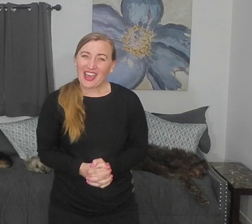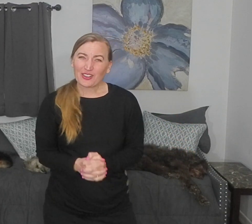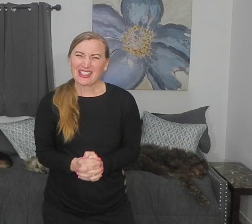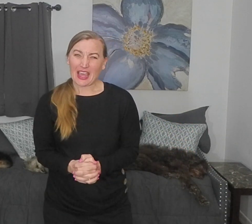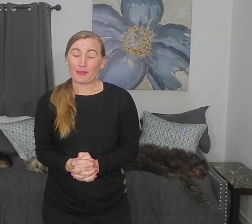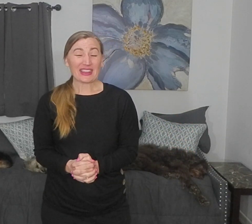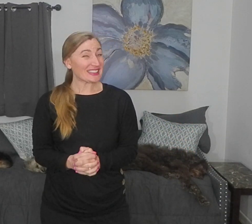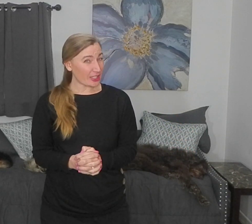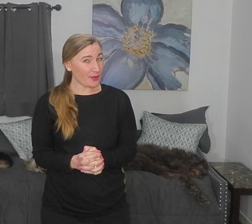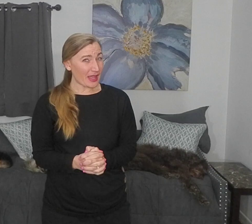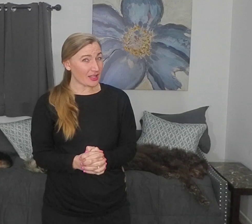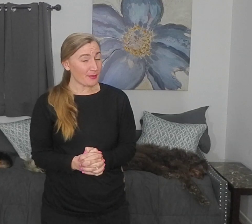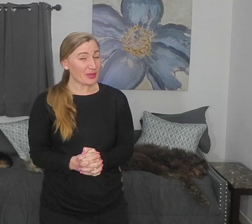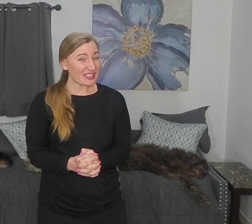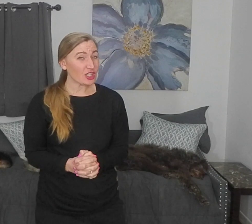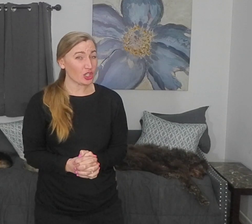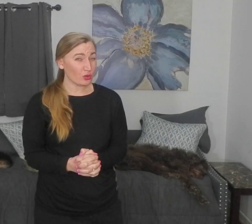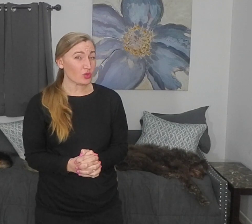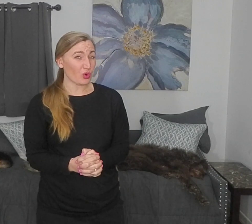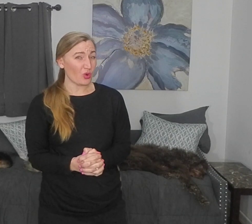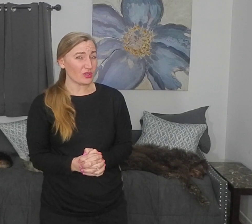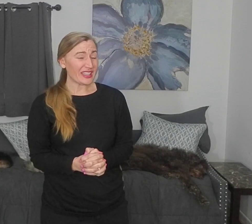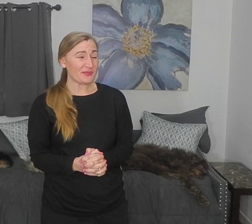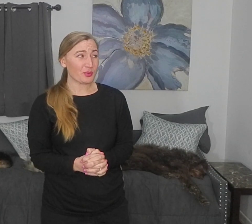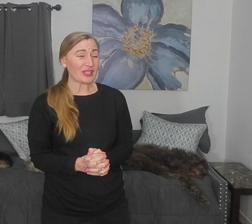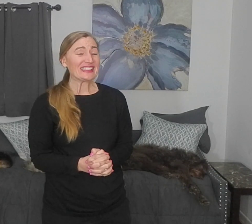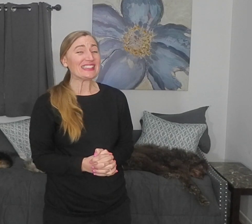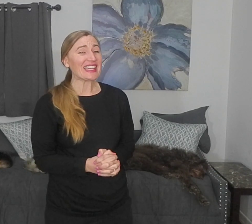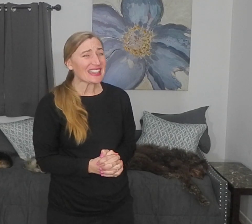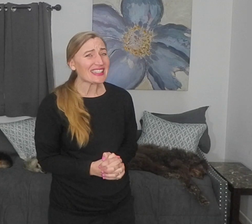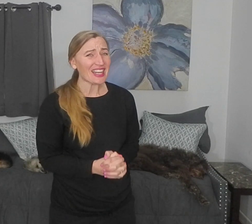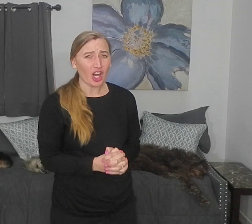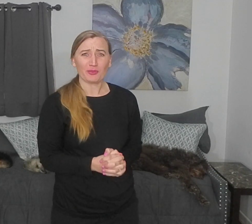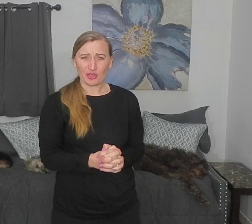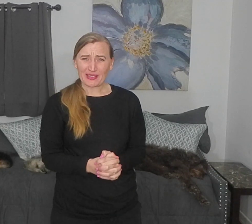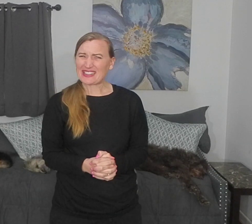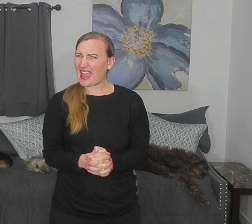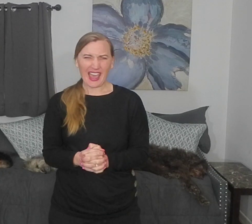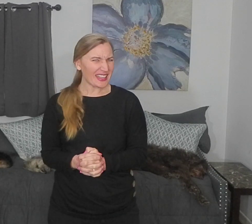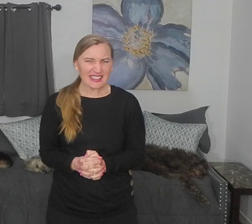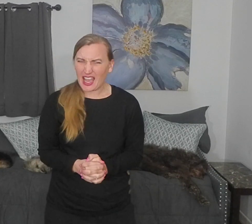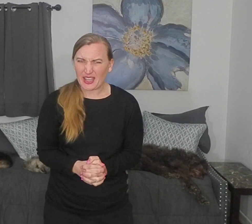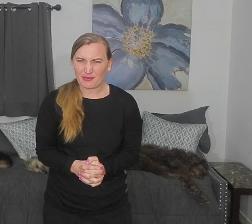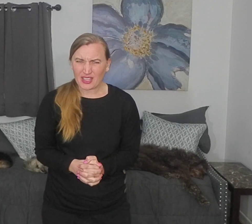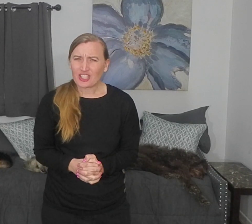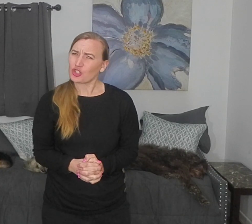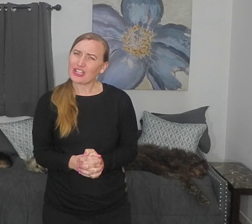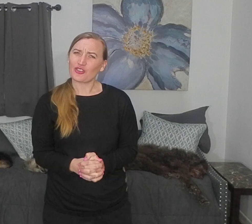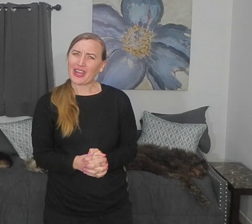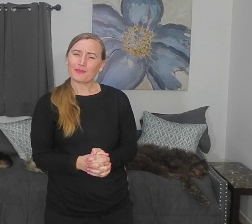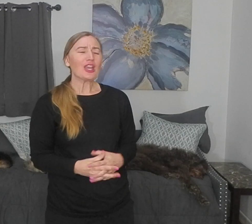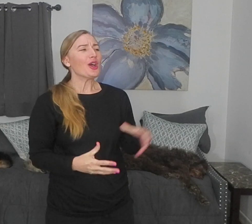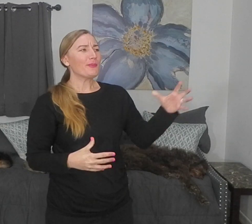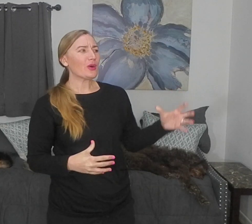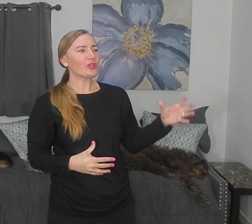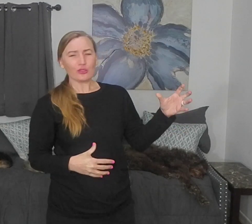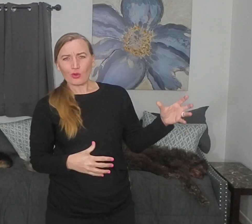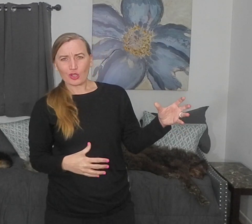not only that, but the cerebellum plays a huge role in predicting our movements ahead of time. Strange, right? But when you go to